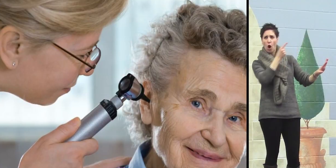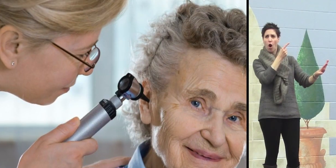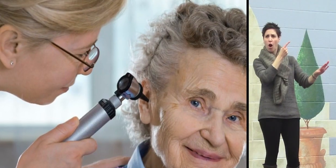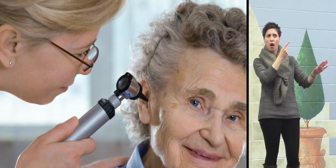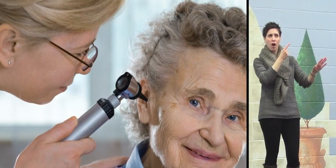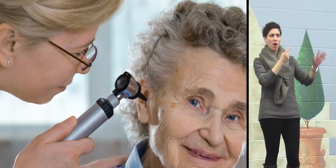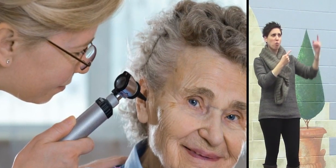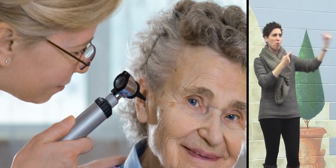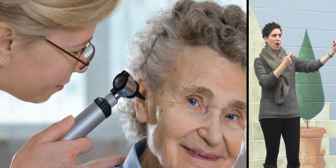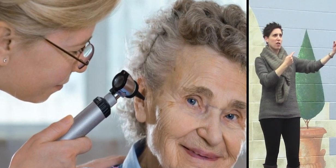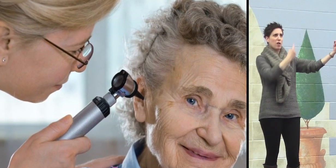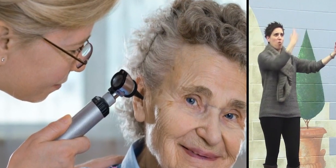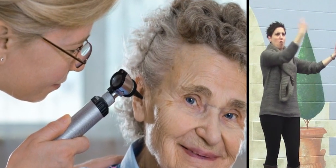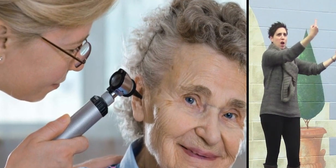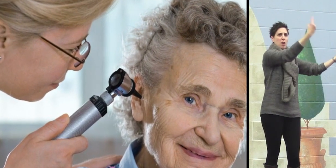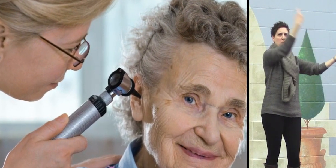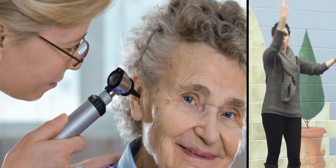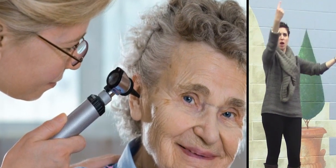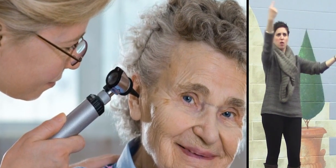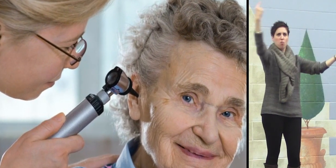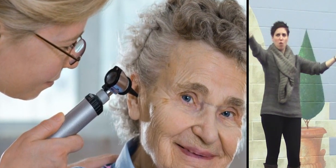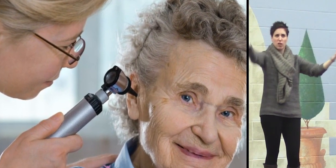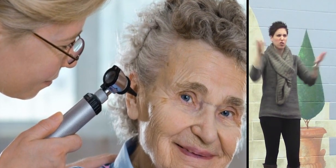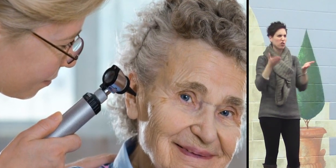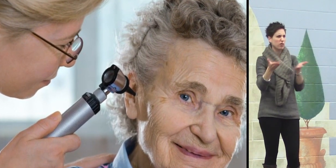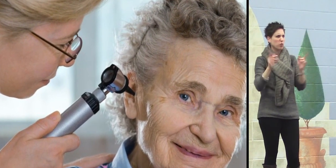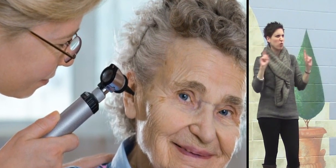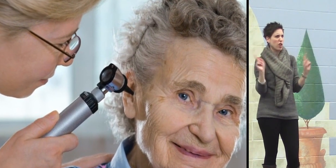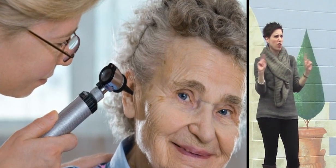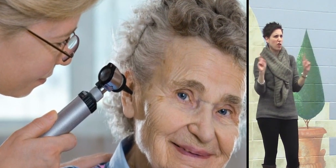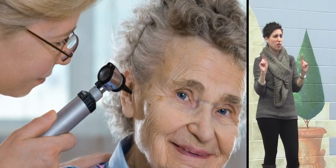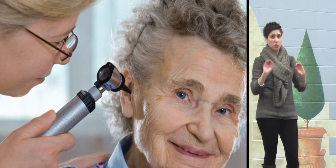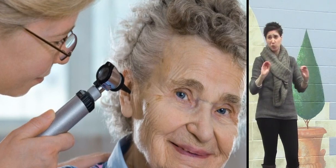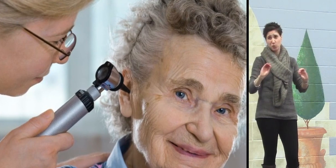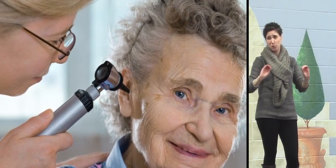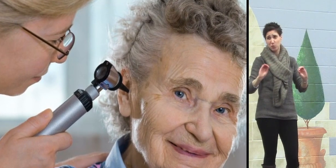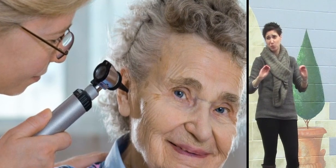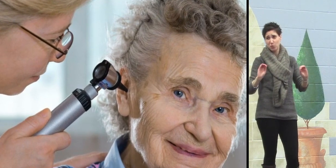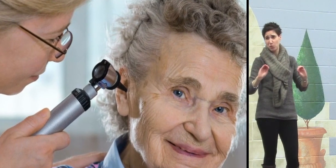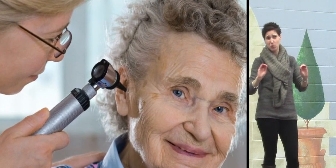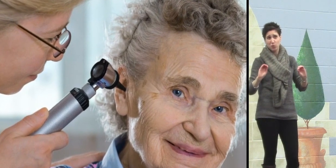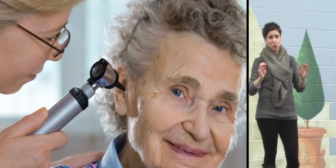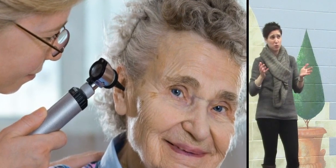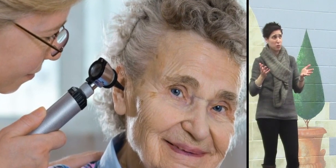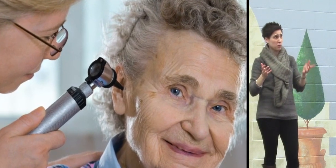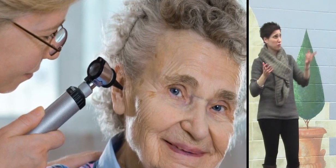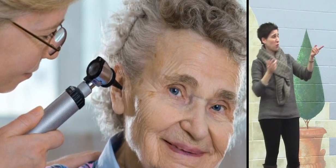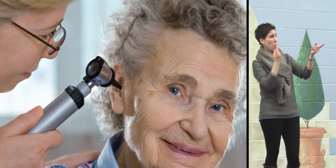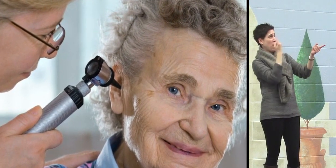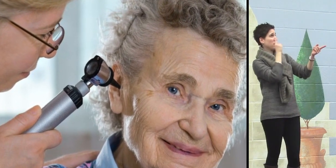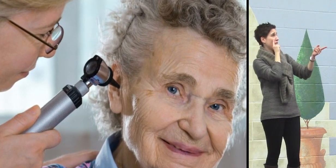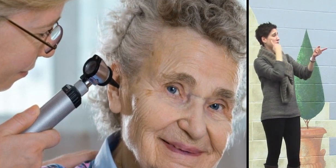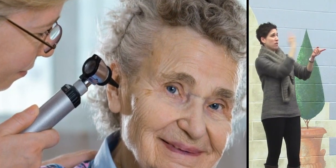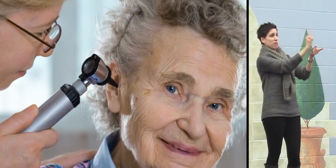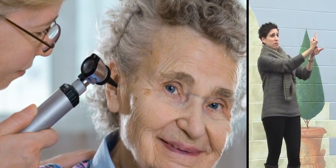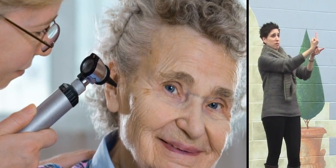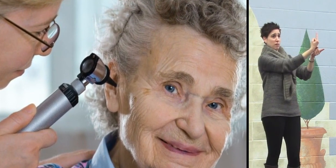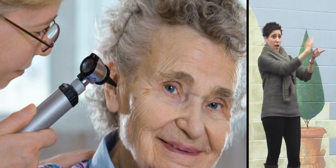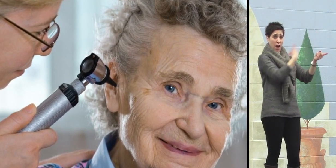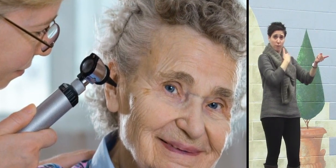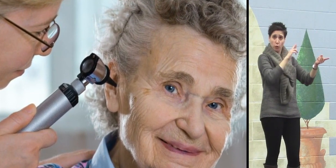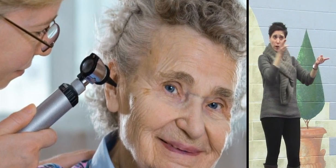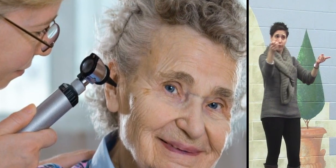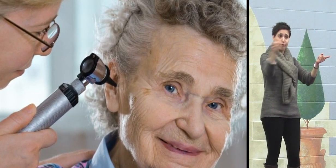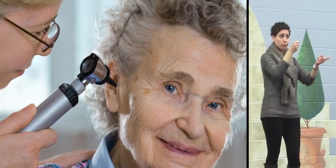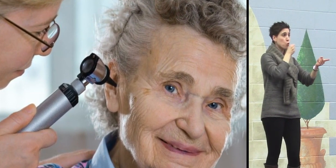Where are the services for those deaf people? Can they be served by somebody that knows sign language?